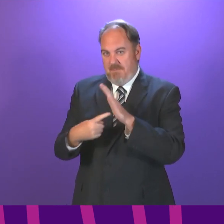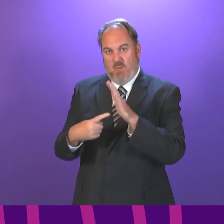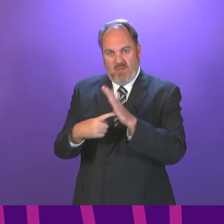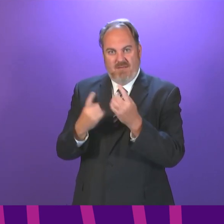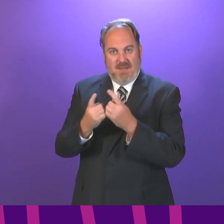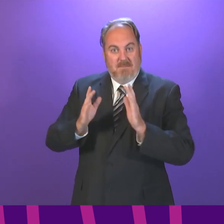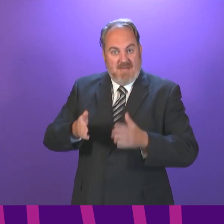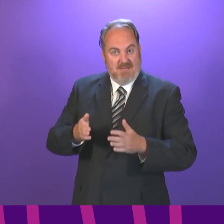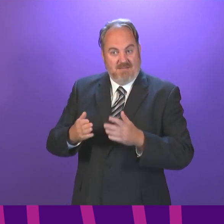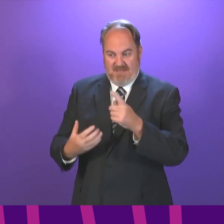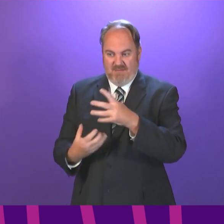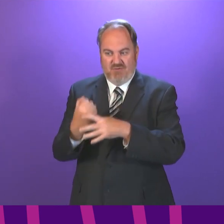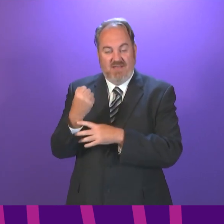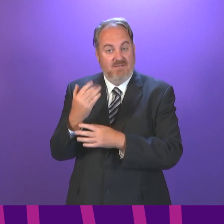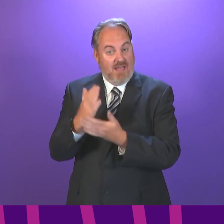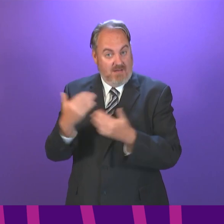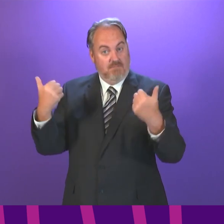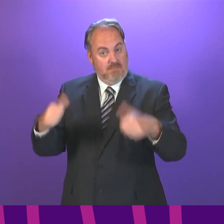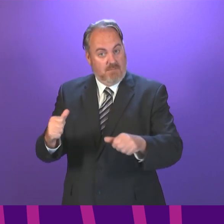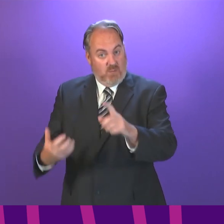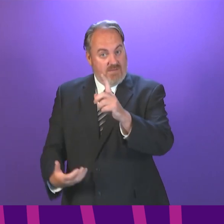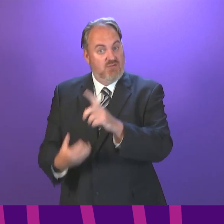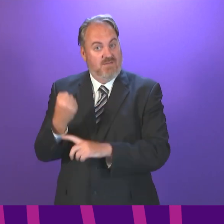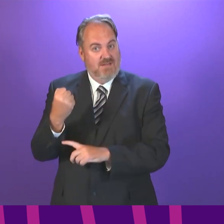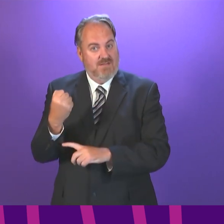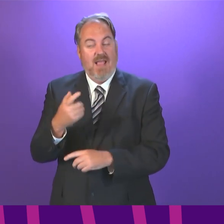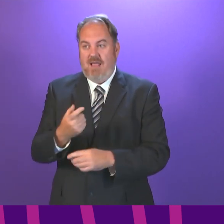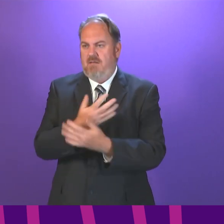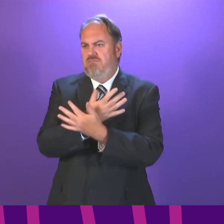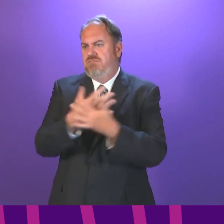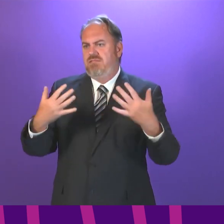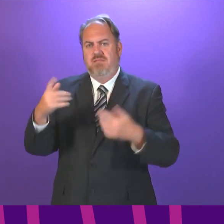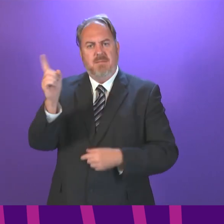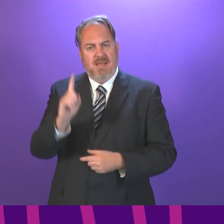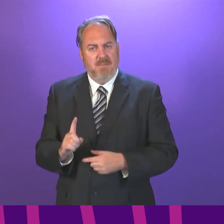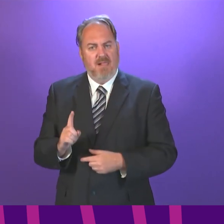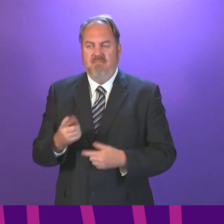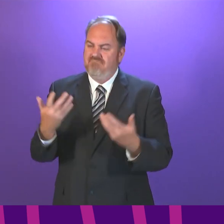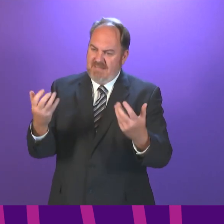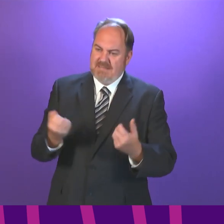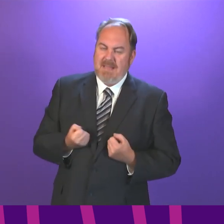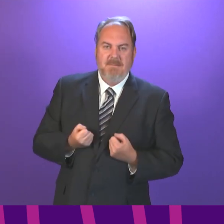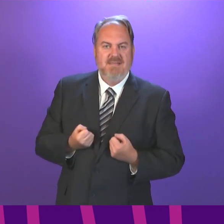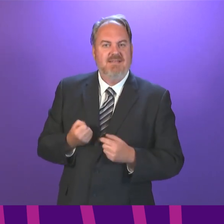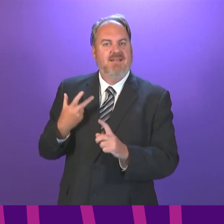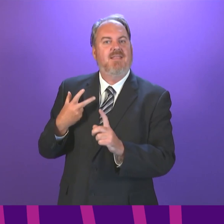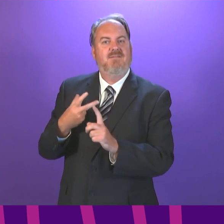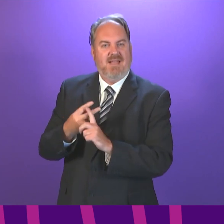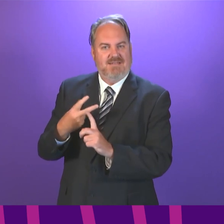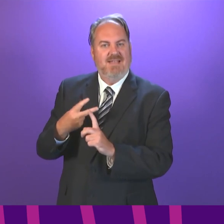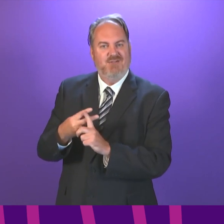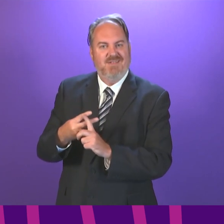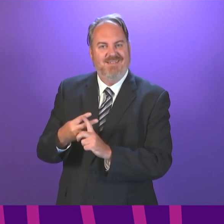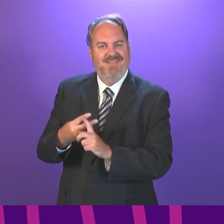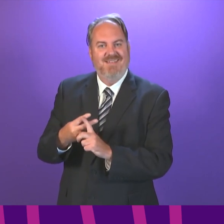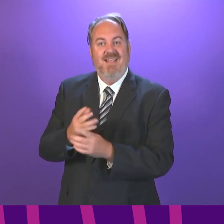have been met, and take-up of vaccination has been exceptional by any previous standard, or indeed by